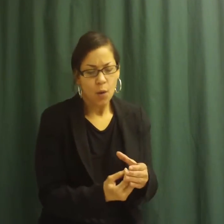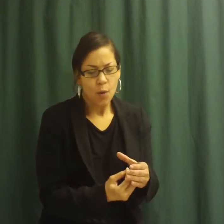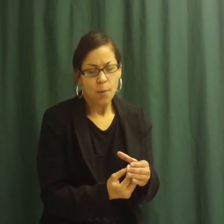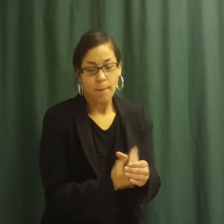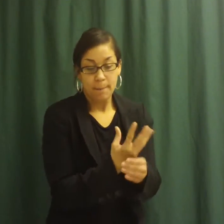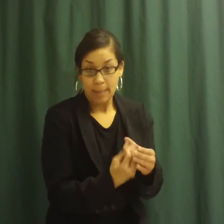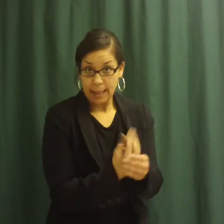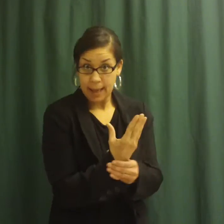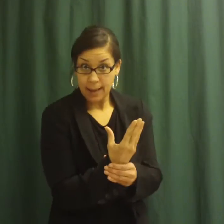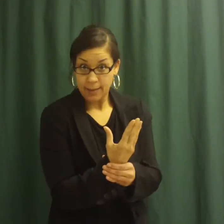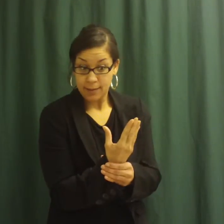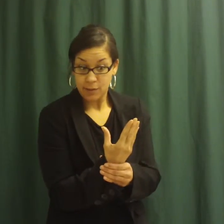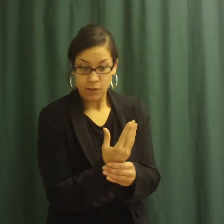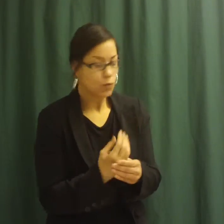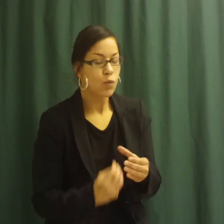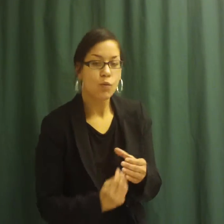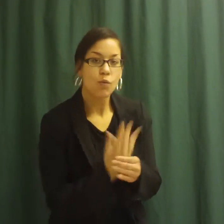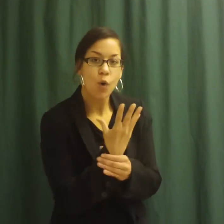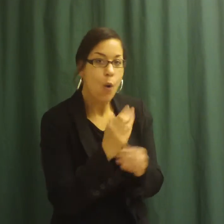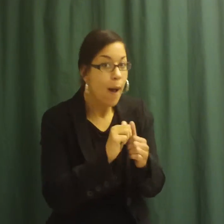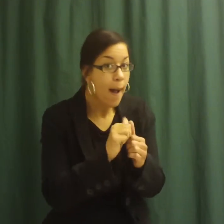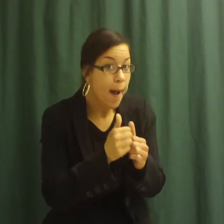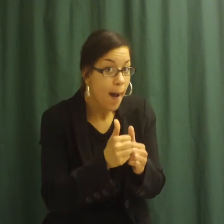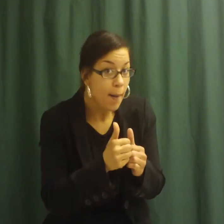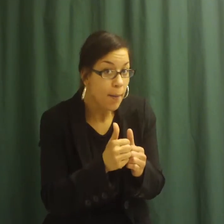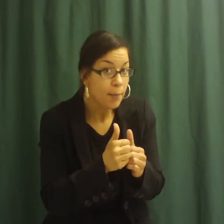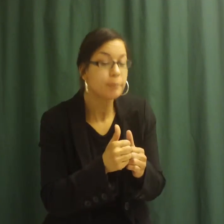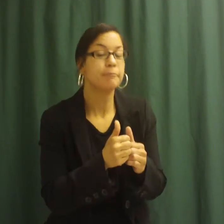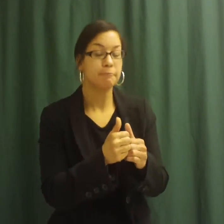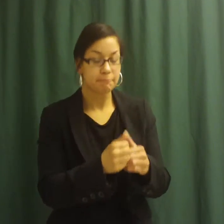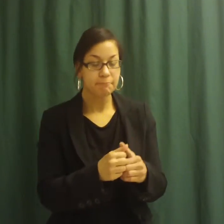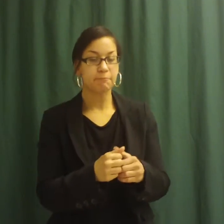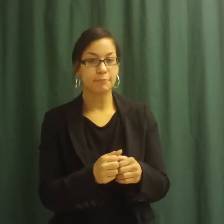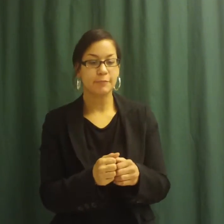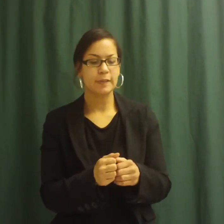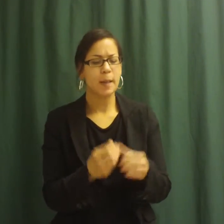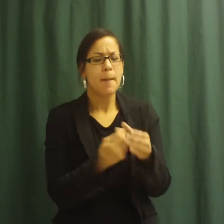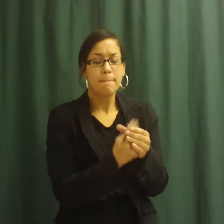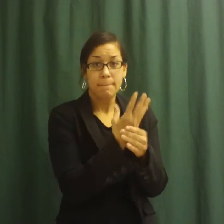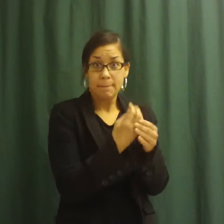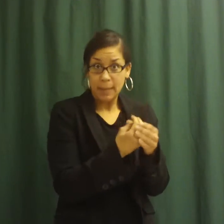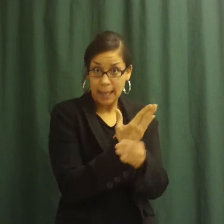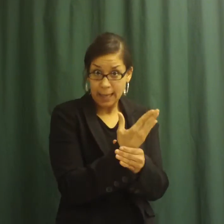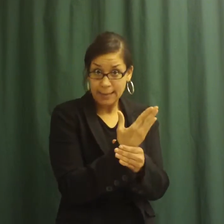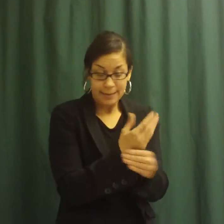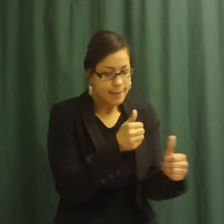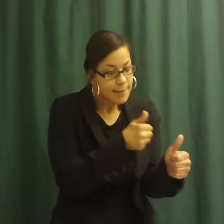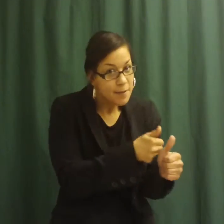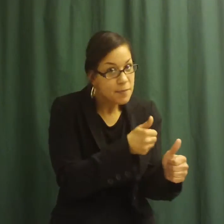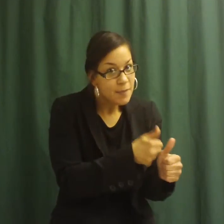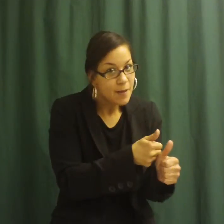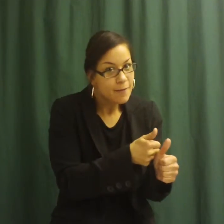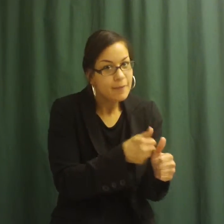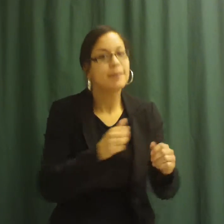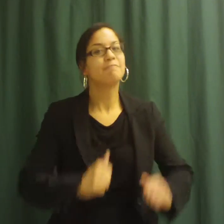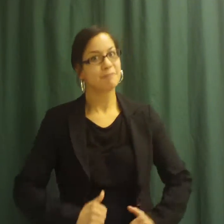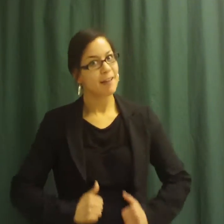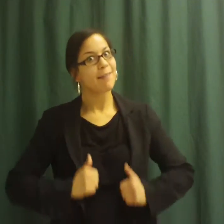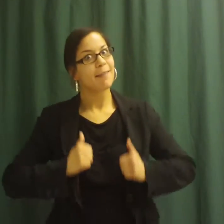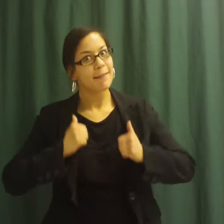give them what they need. Plants are living things. If you look carefully after